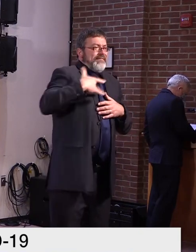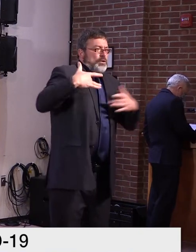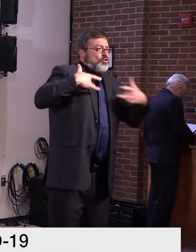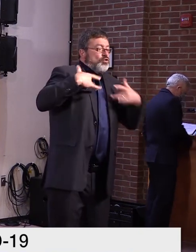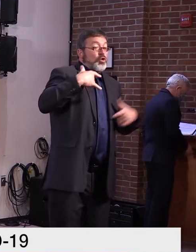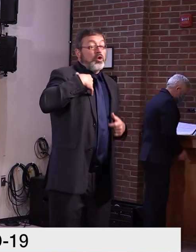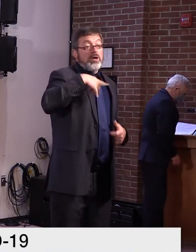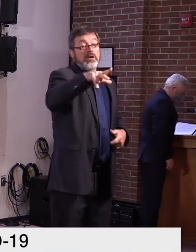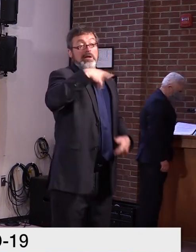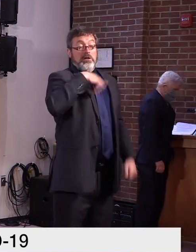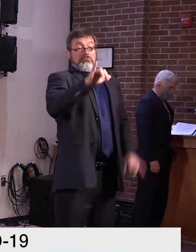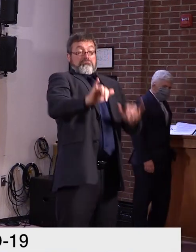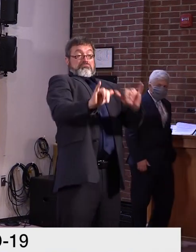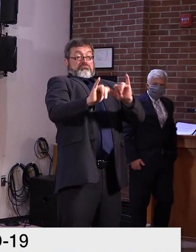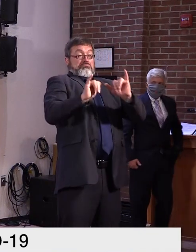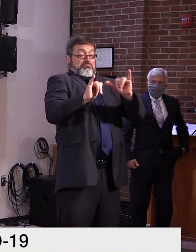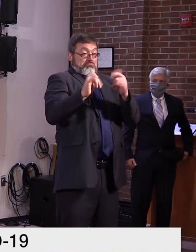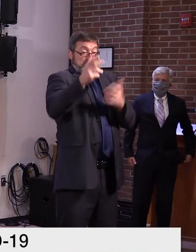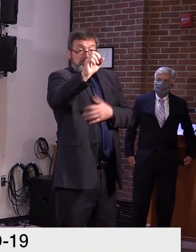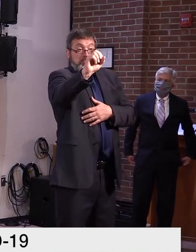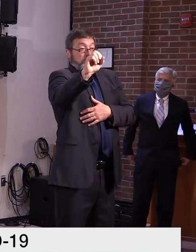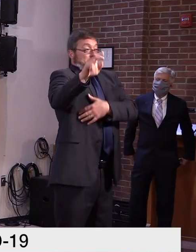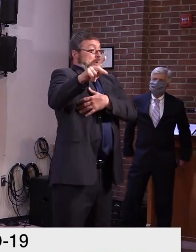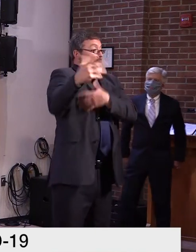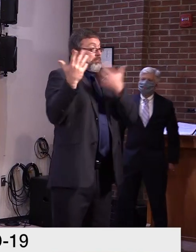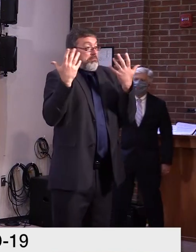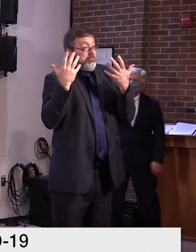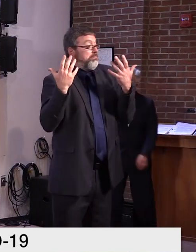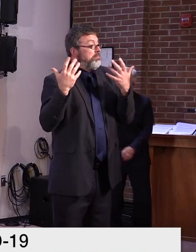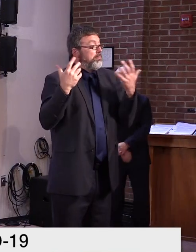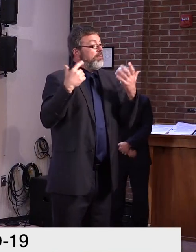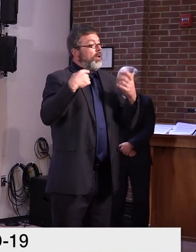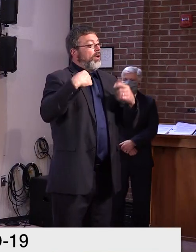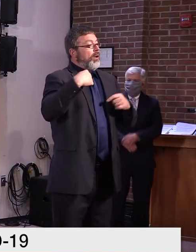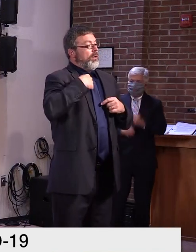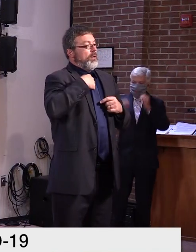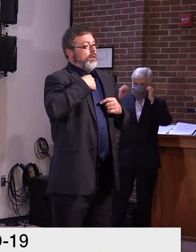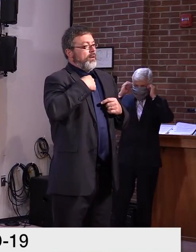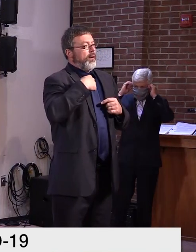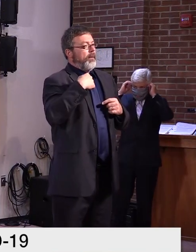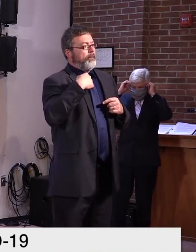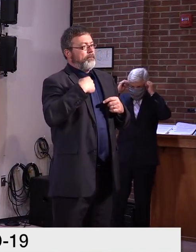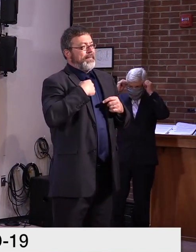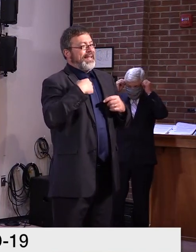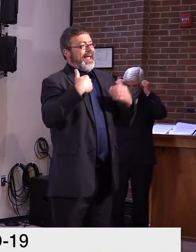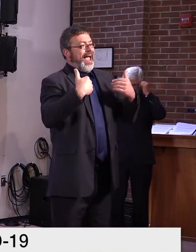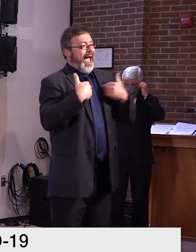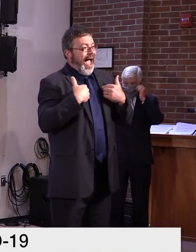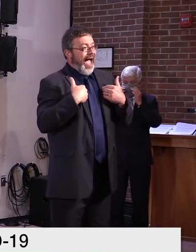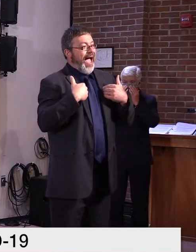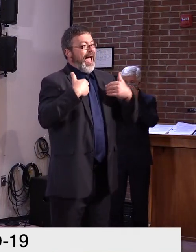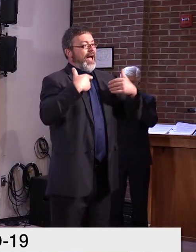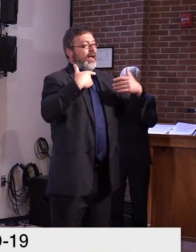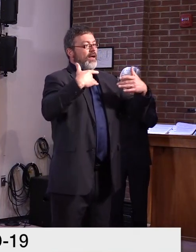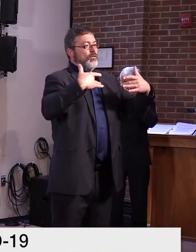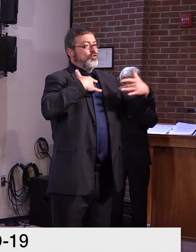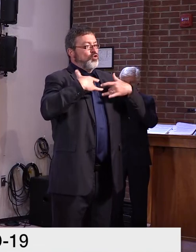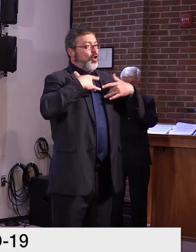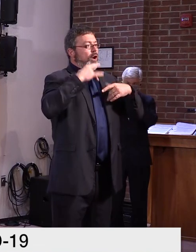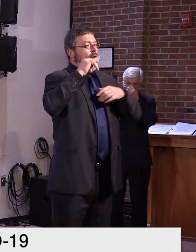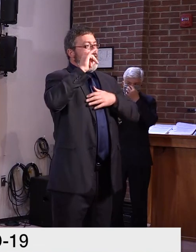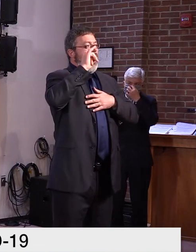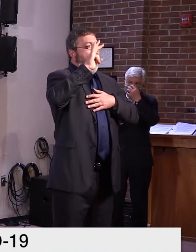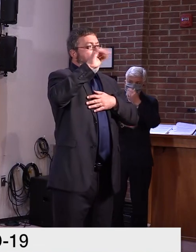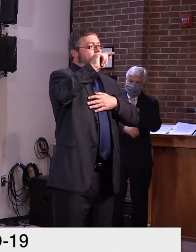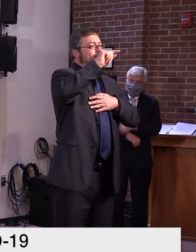uh, party, uh, who was able to, uh, recover ballots and bring them in. Um, and, and that's been, I think,